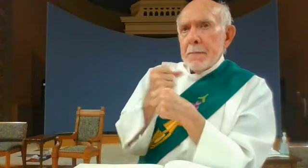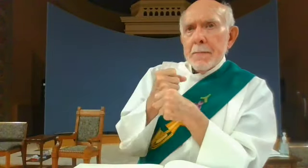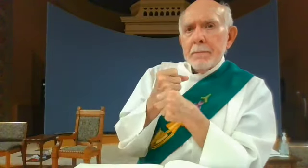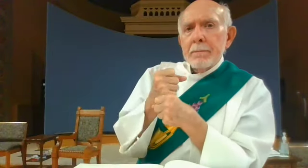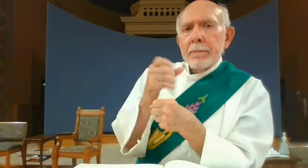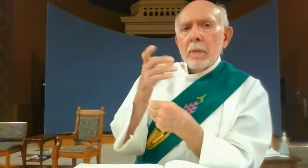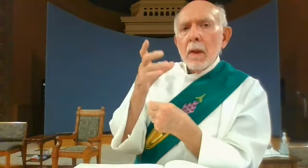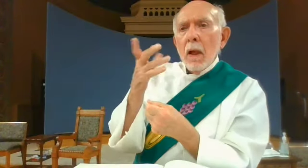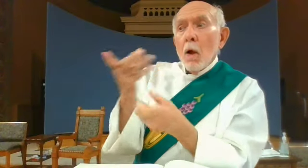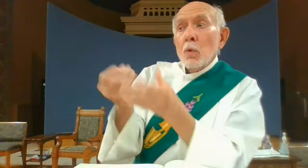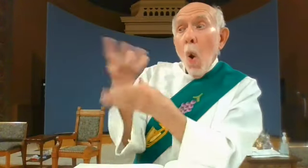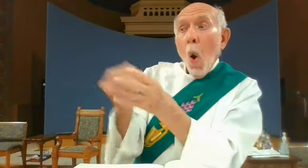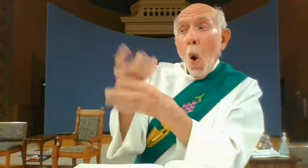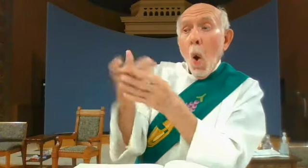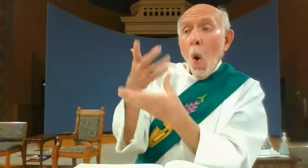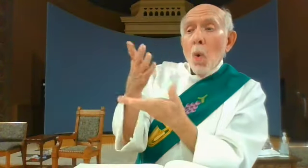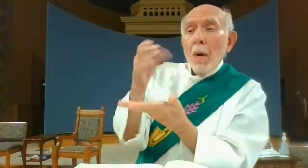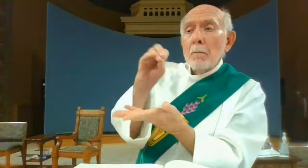but the tenants seized the servants